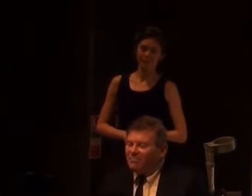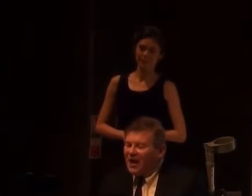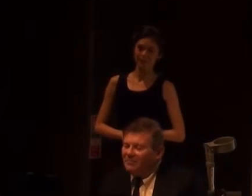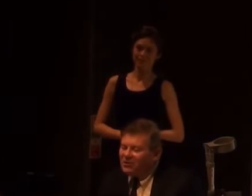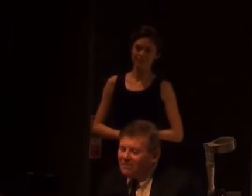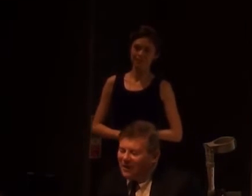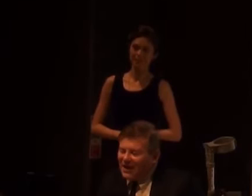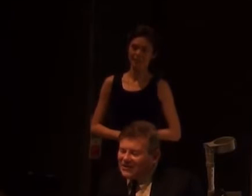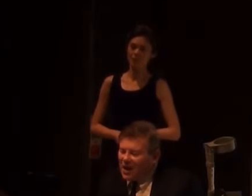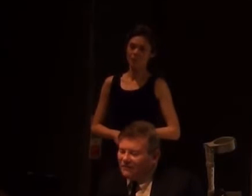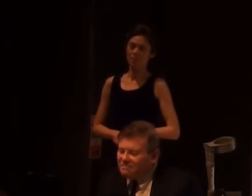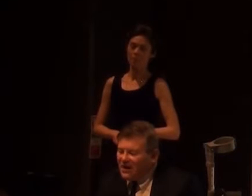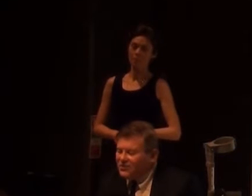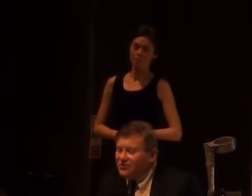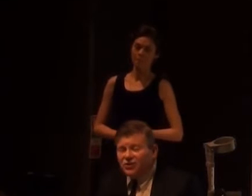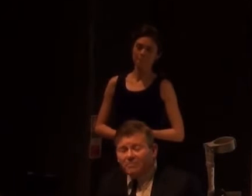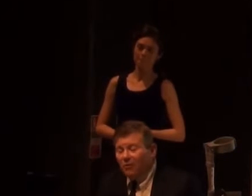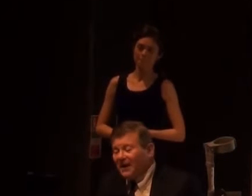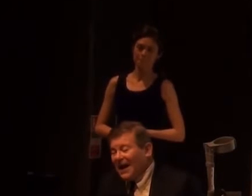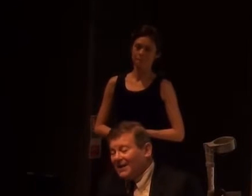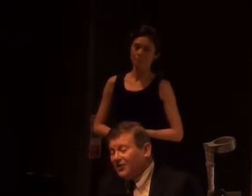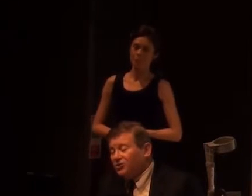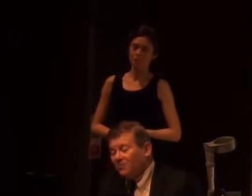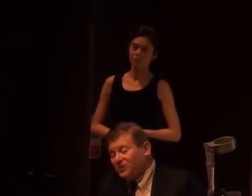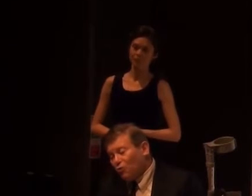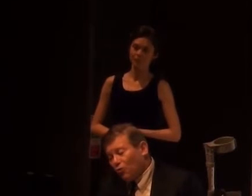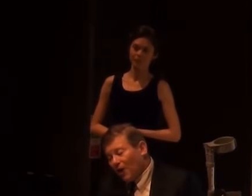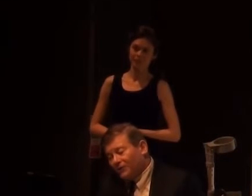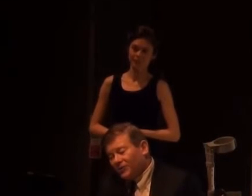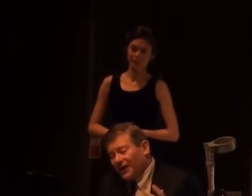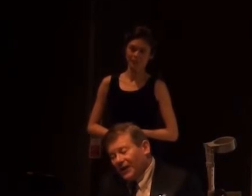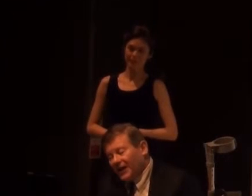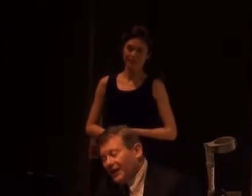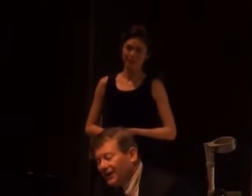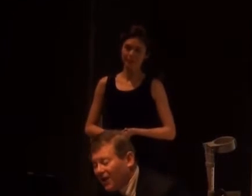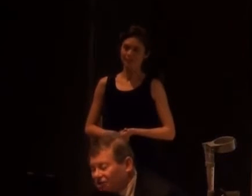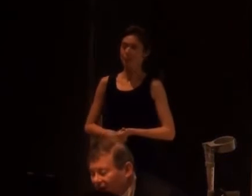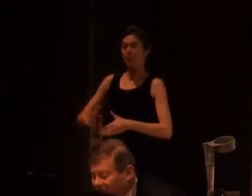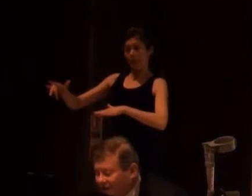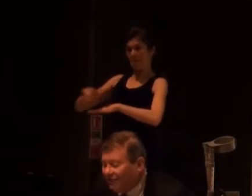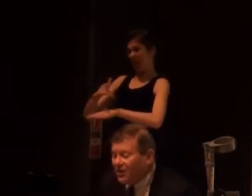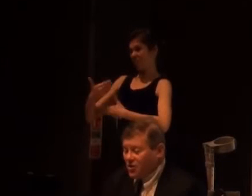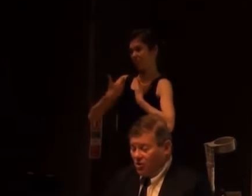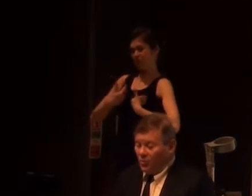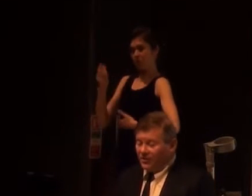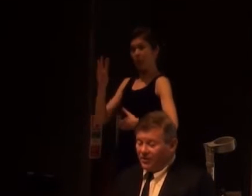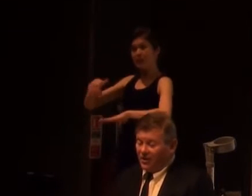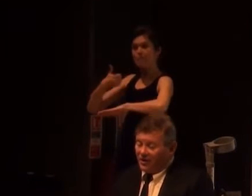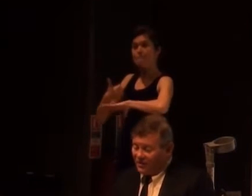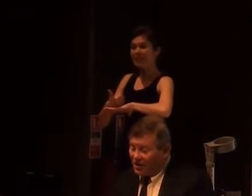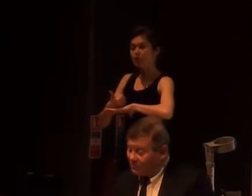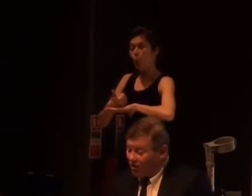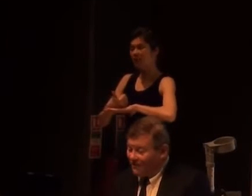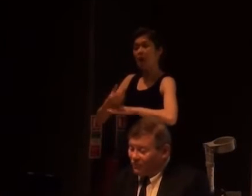interesting play, because the play itself is based on Tudor propaganda, that Thomas More wrote to ingratiate himself with